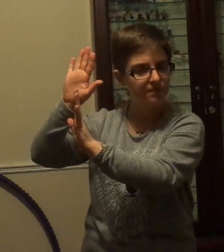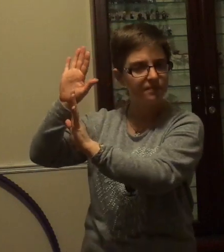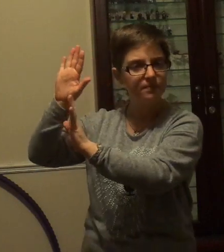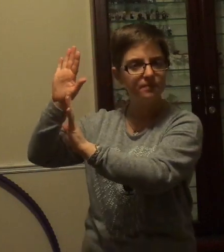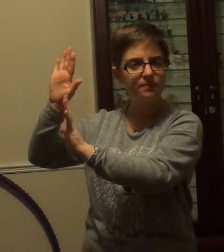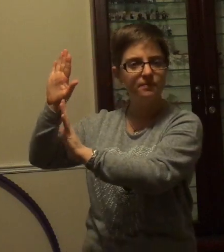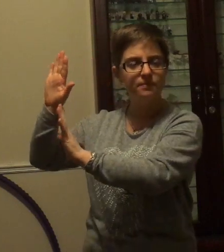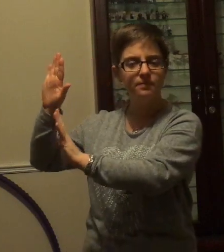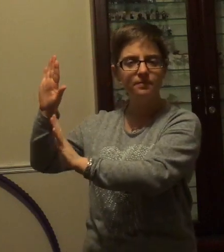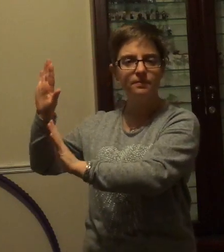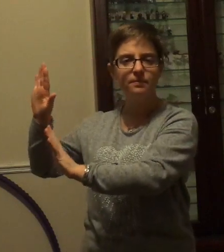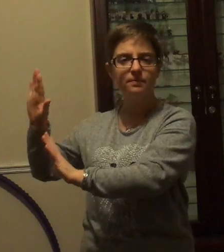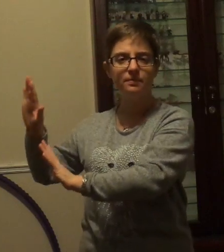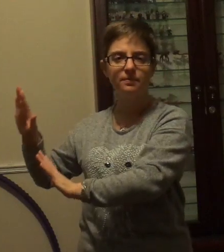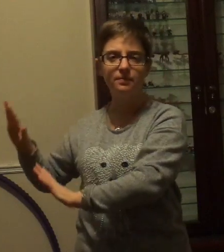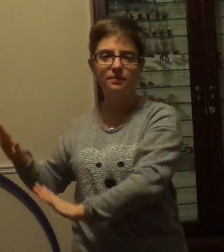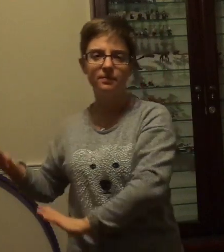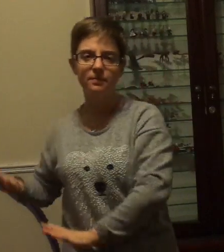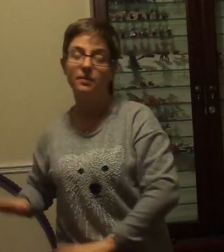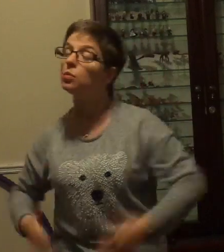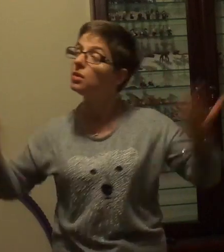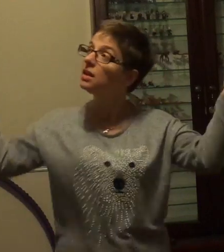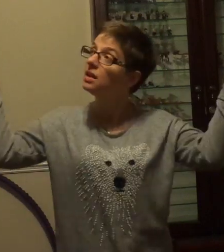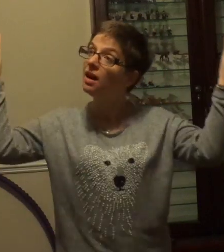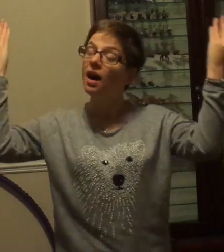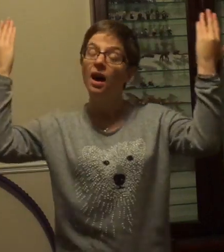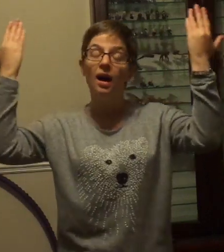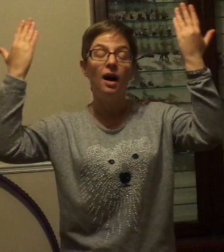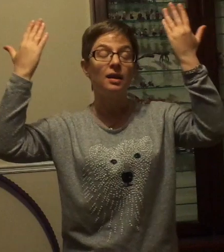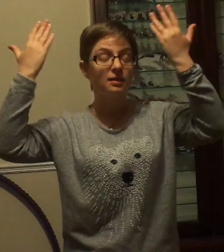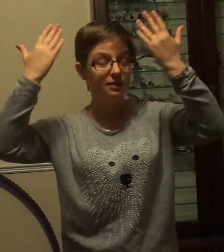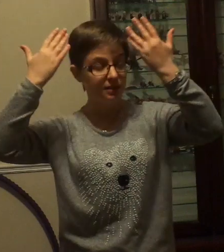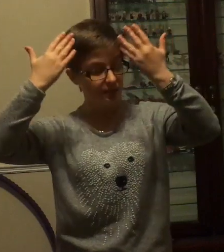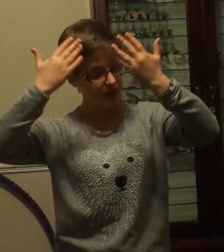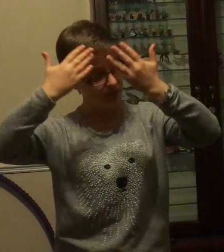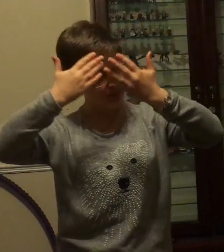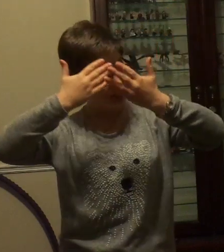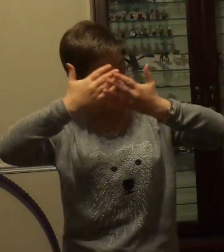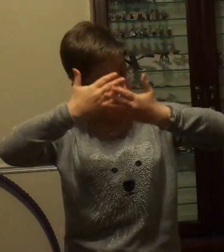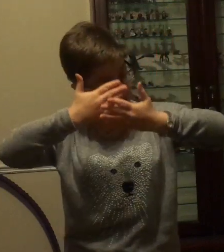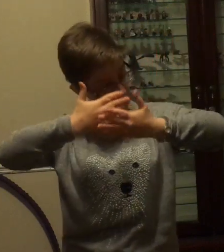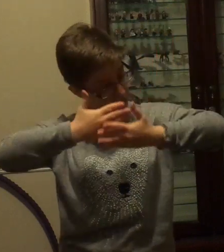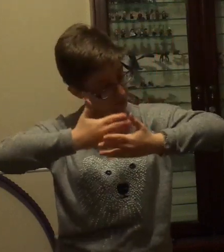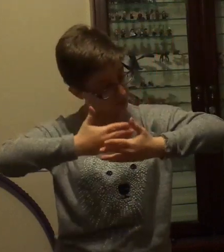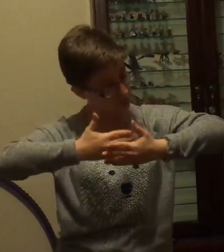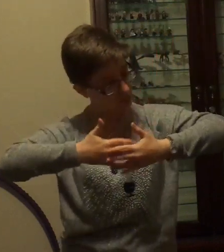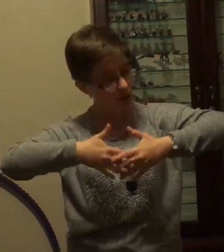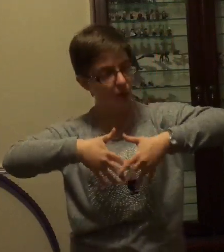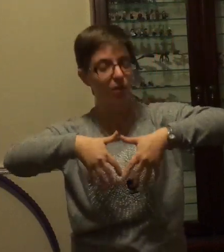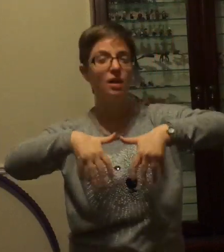When the night has been too lonely,